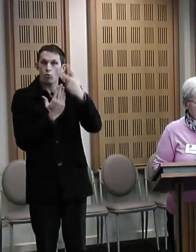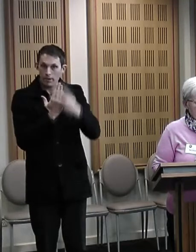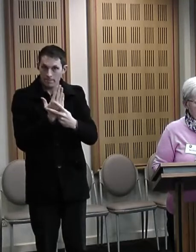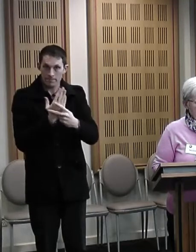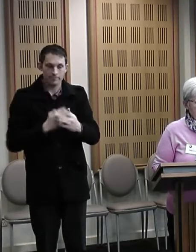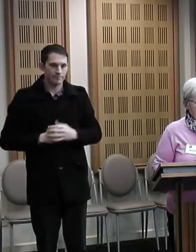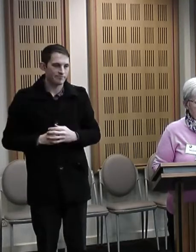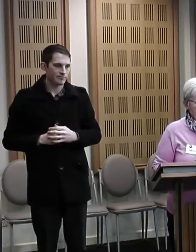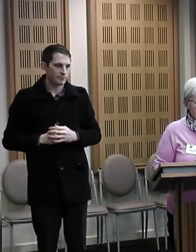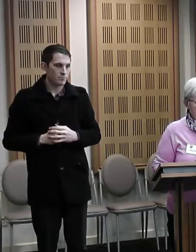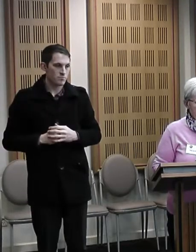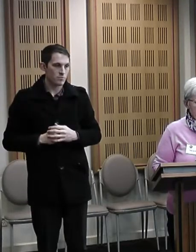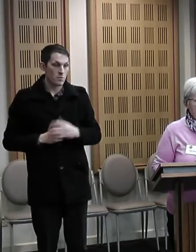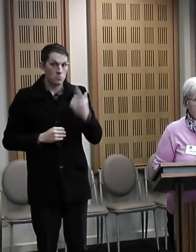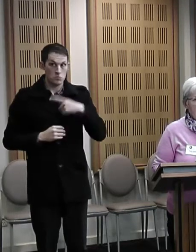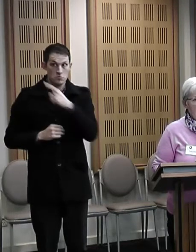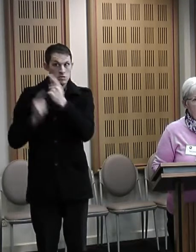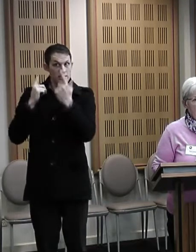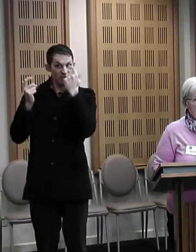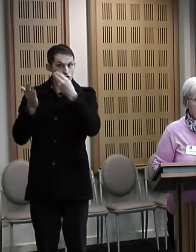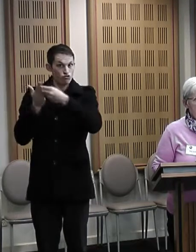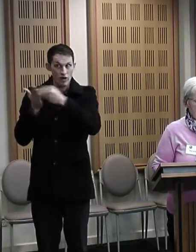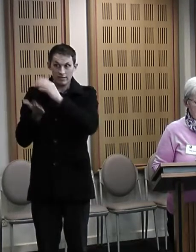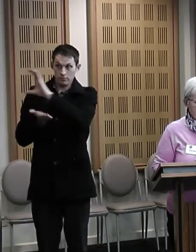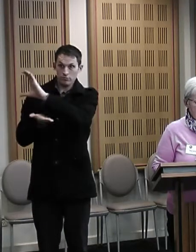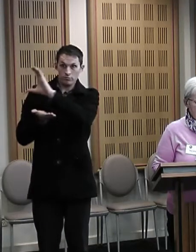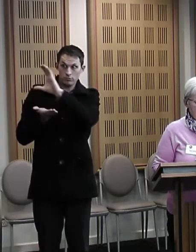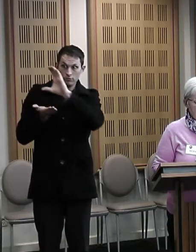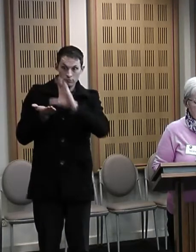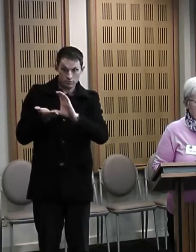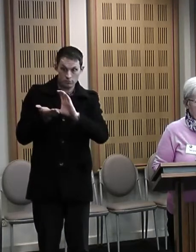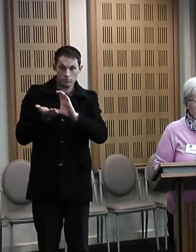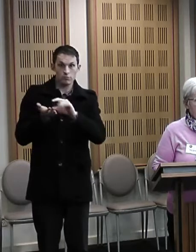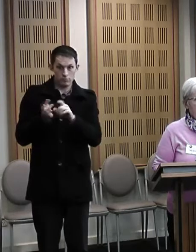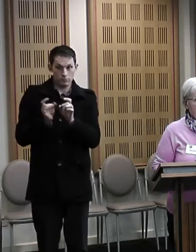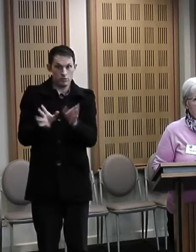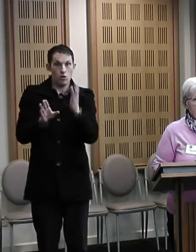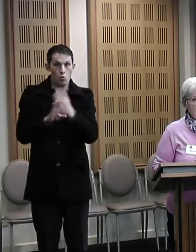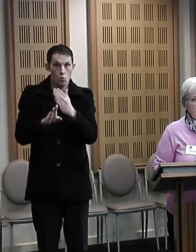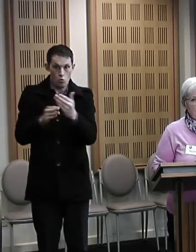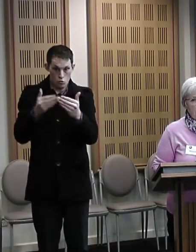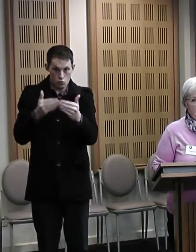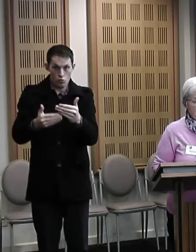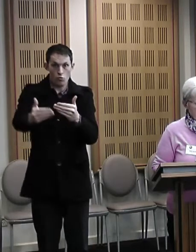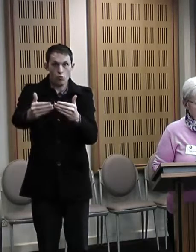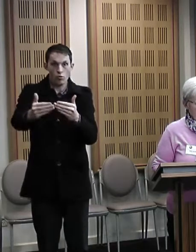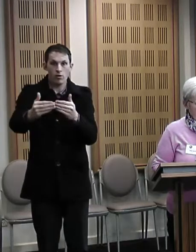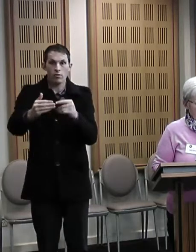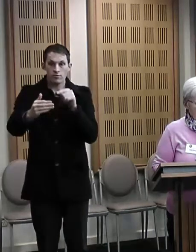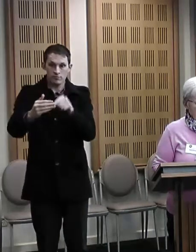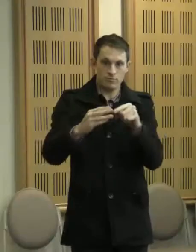sorry, the Innovation Grant and the work associated with it does not exist in a vacuum.